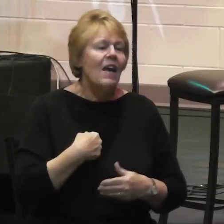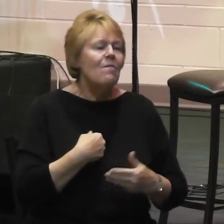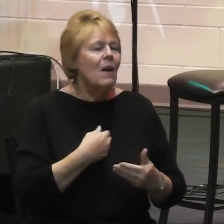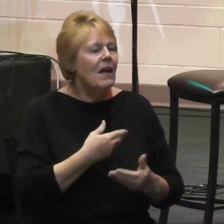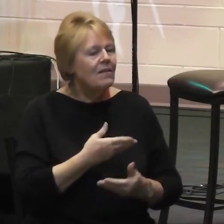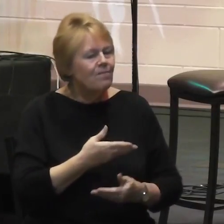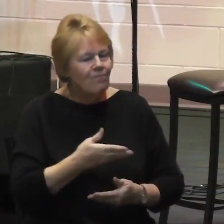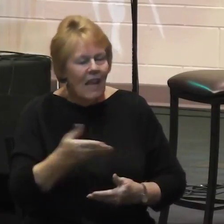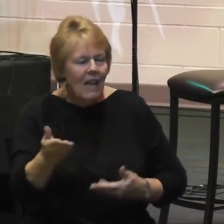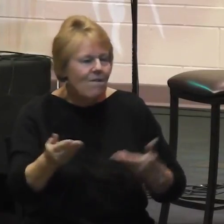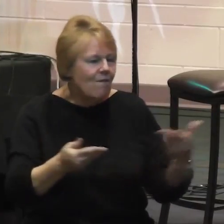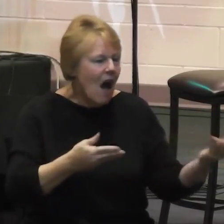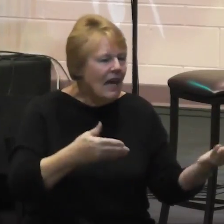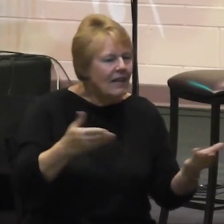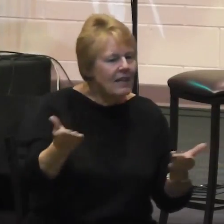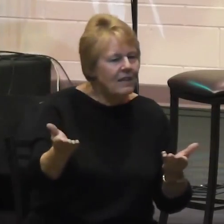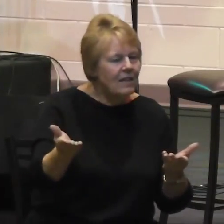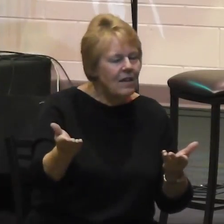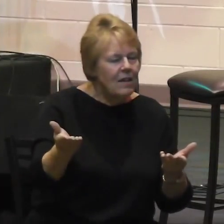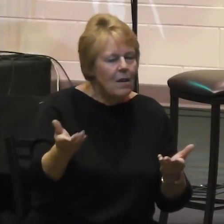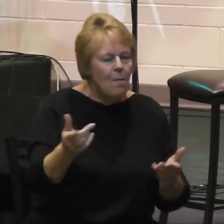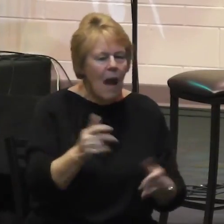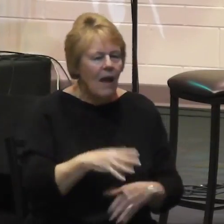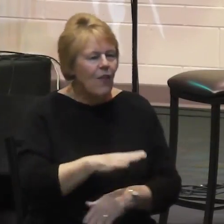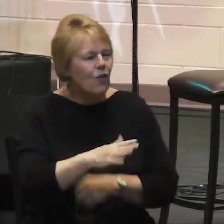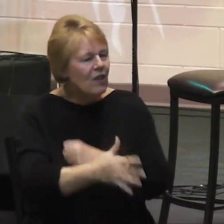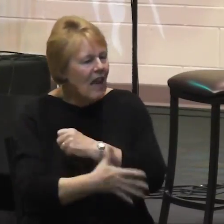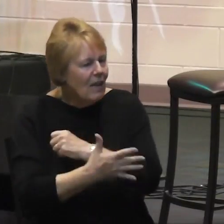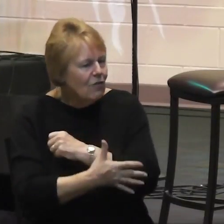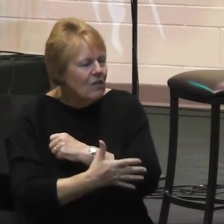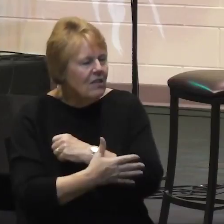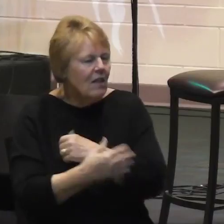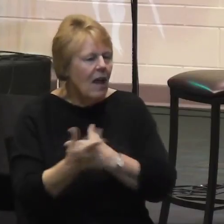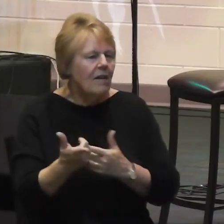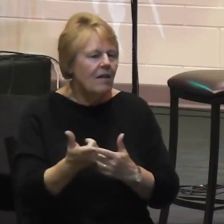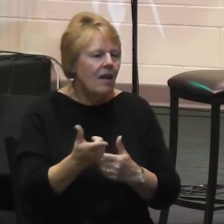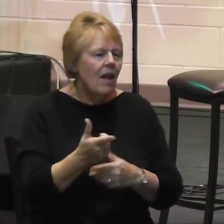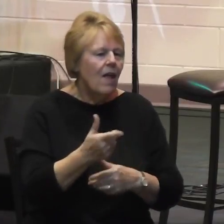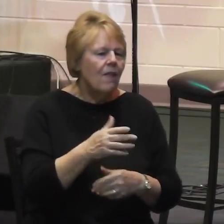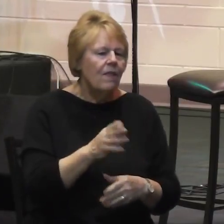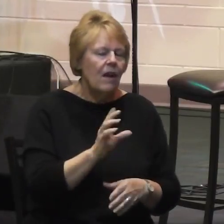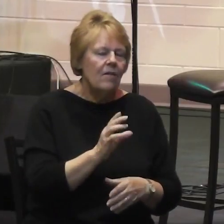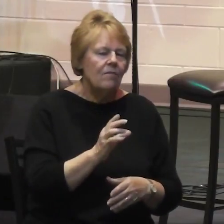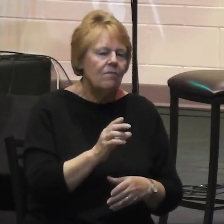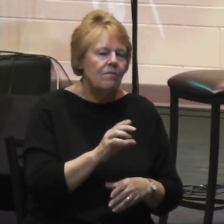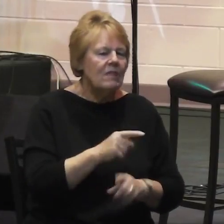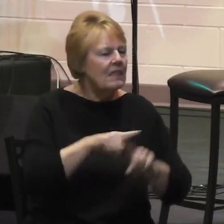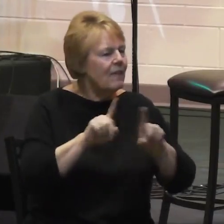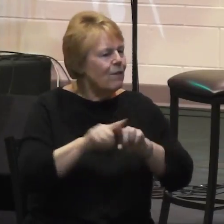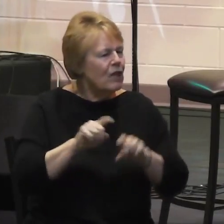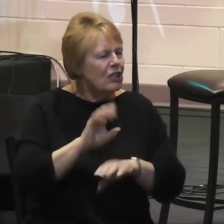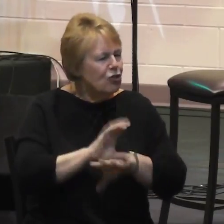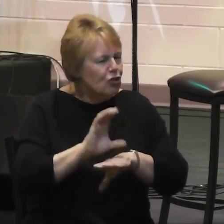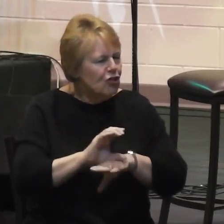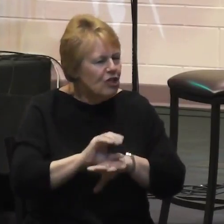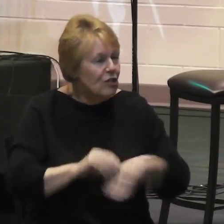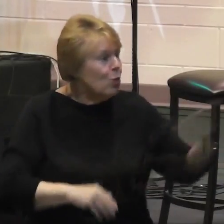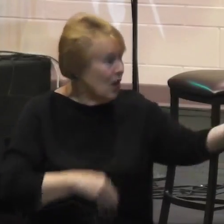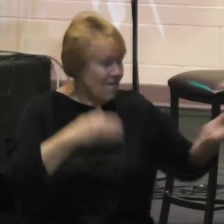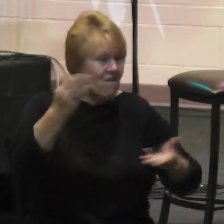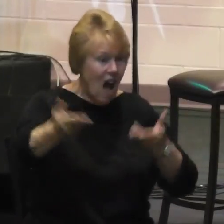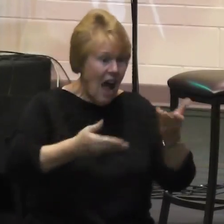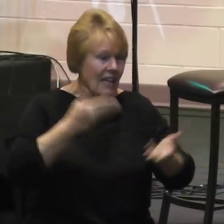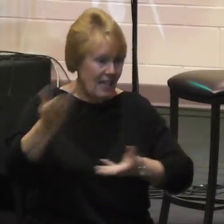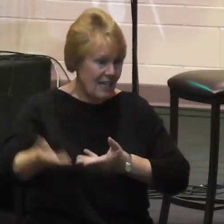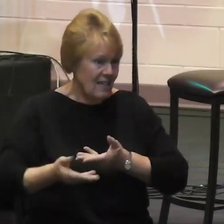resources towards an effort by the Church of Kenya to intervene in the aftermath of the violence. We were